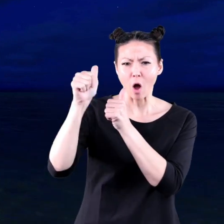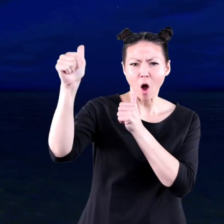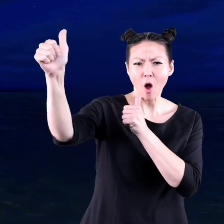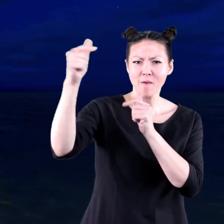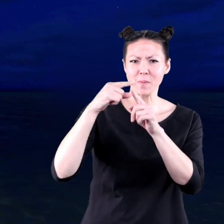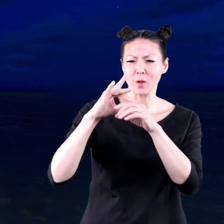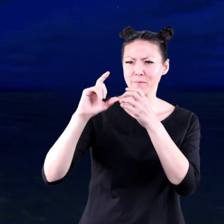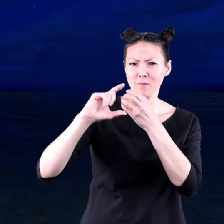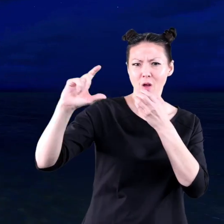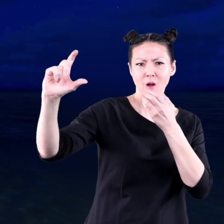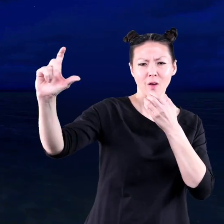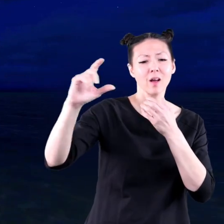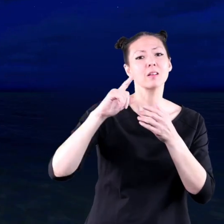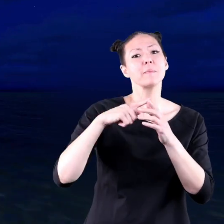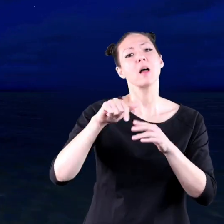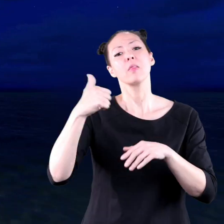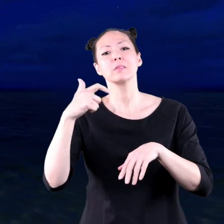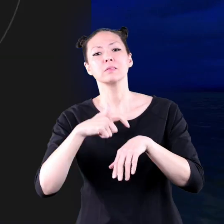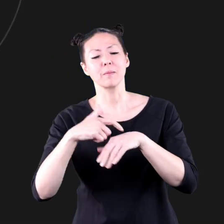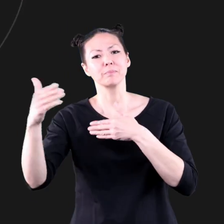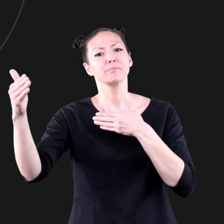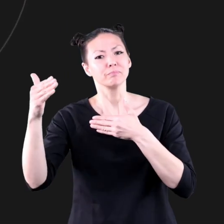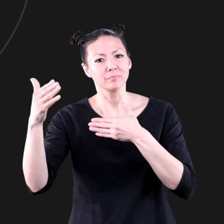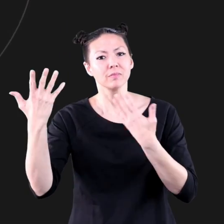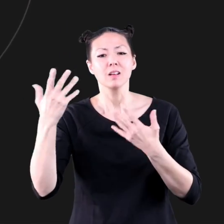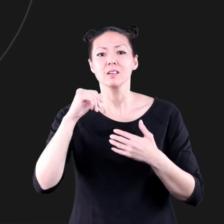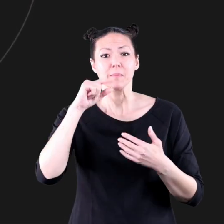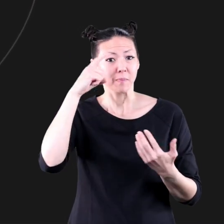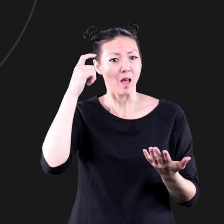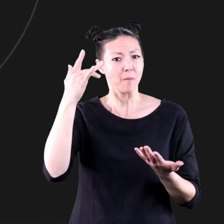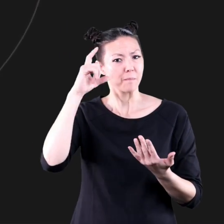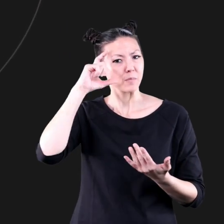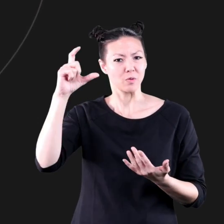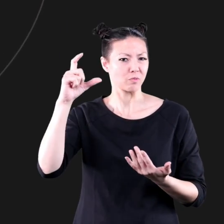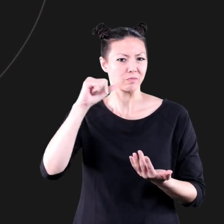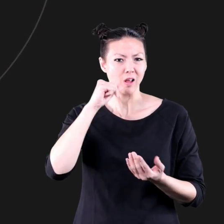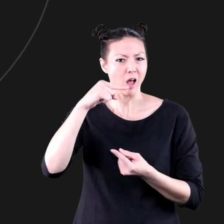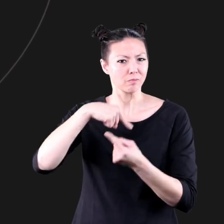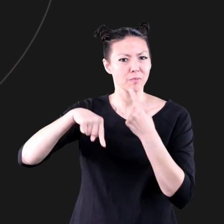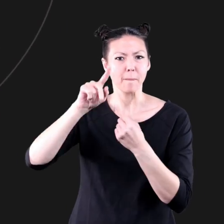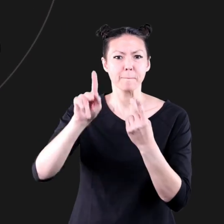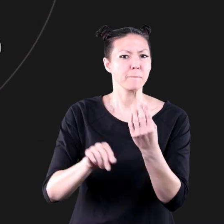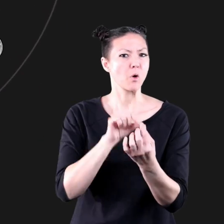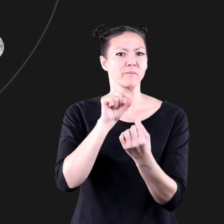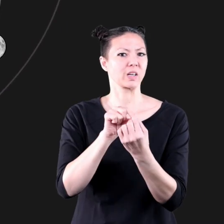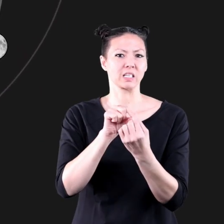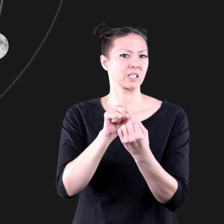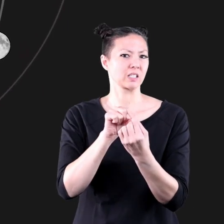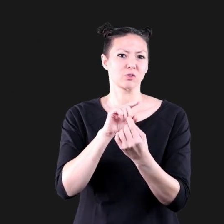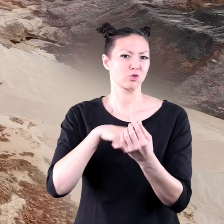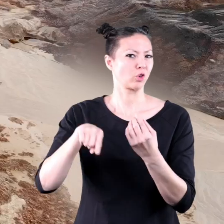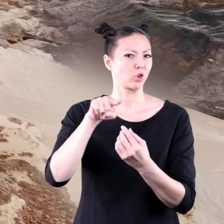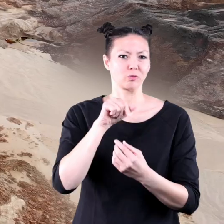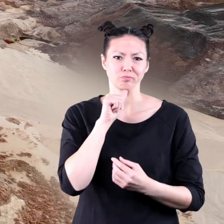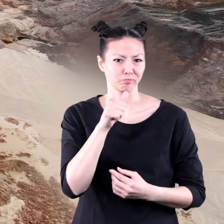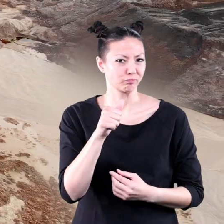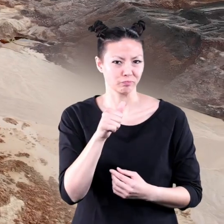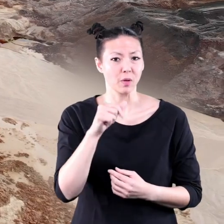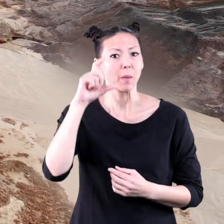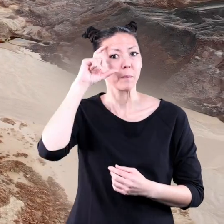earth than at other times that's because the moon doesn't orbit in a perfect circle the moon is made up of